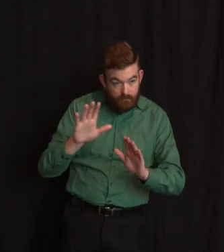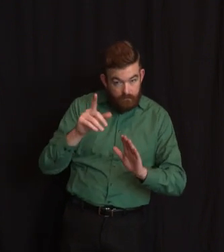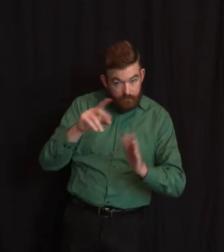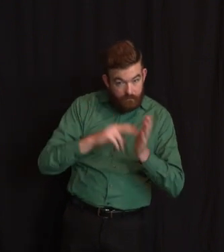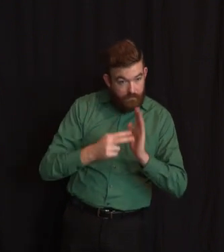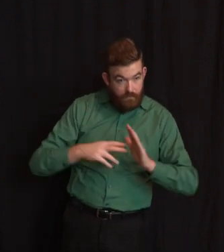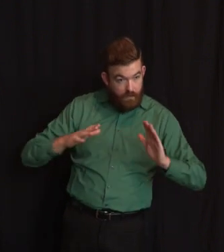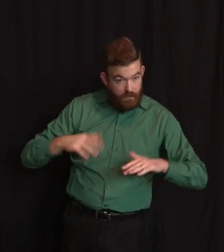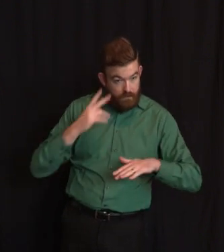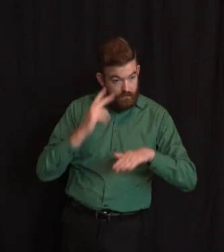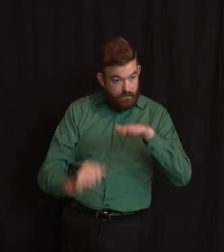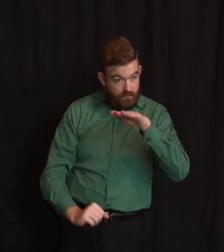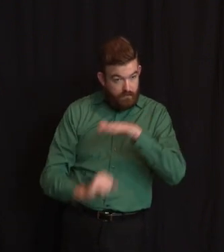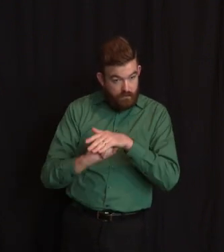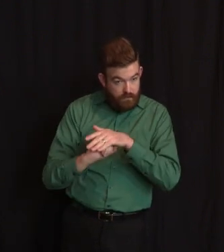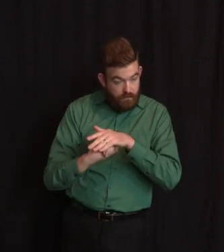and south. And it's coming.